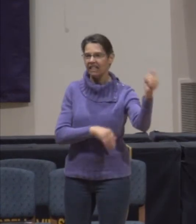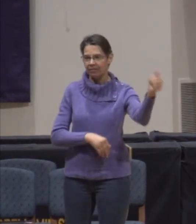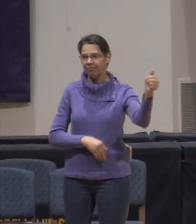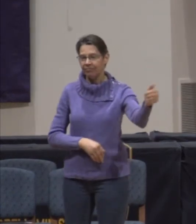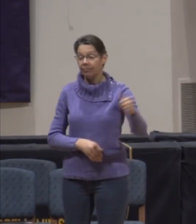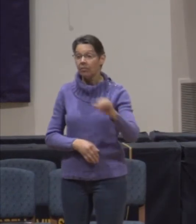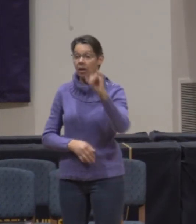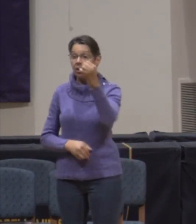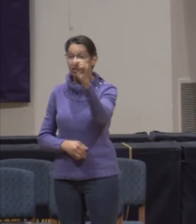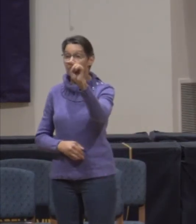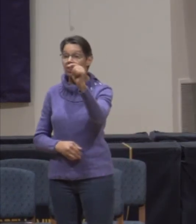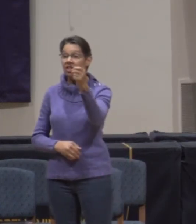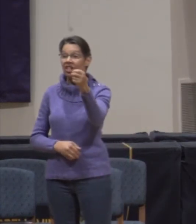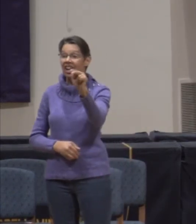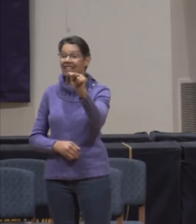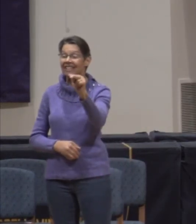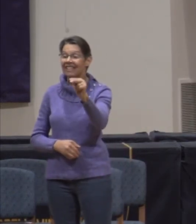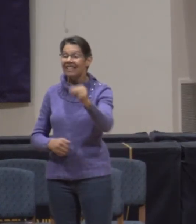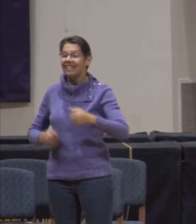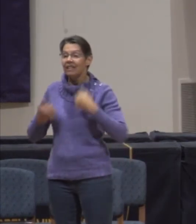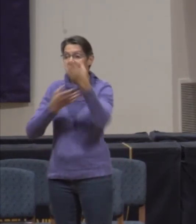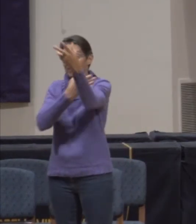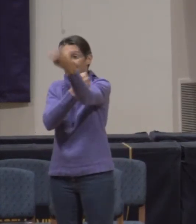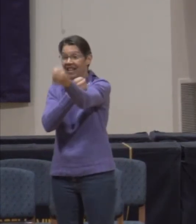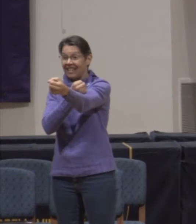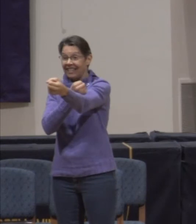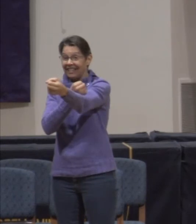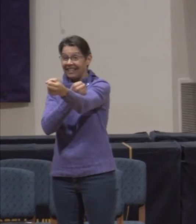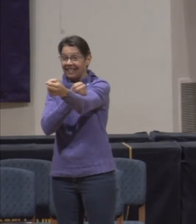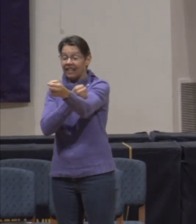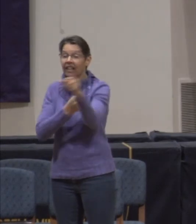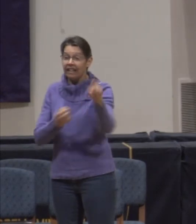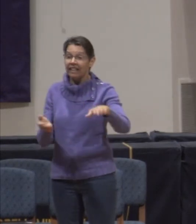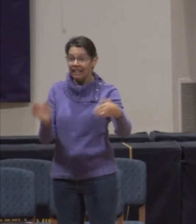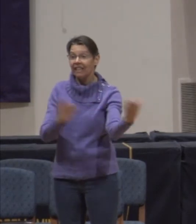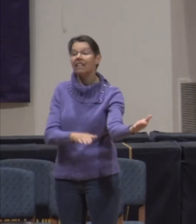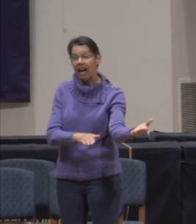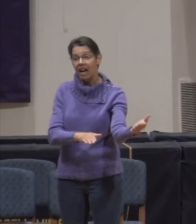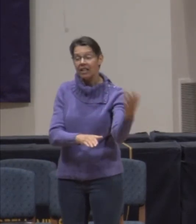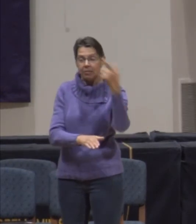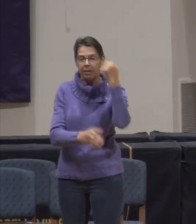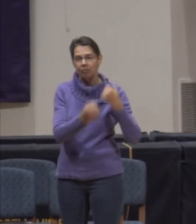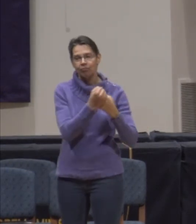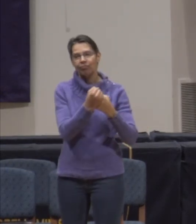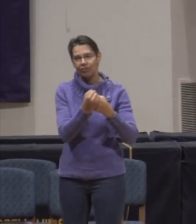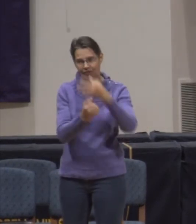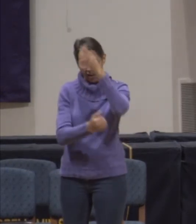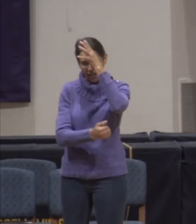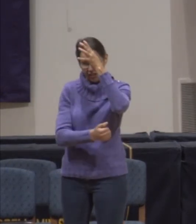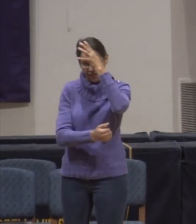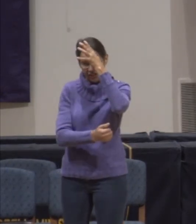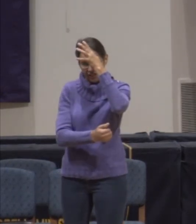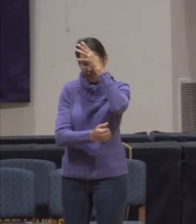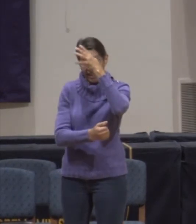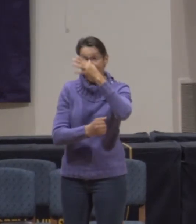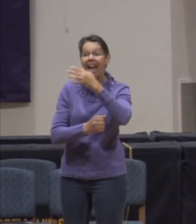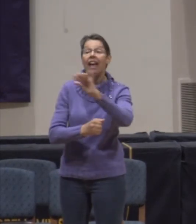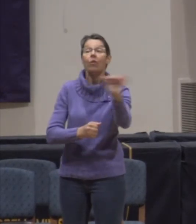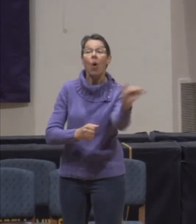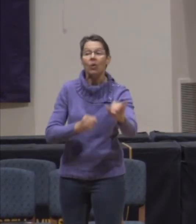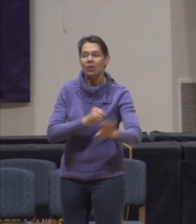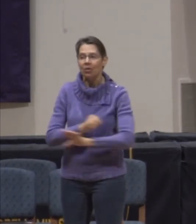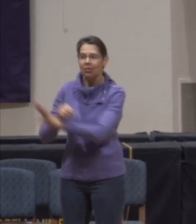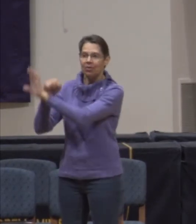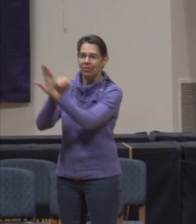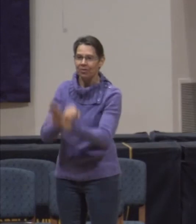Jonathan chooses to live in faith and he'll die loyal to his father and protecting his best friend.